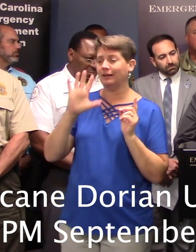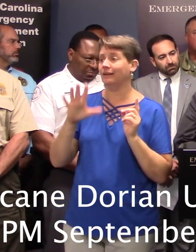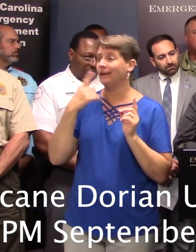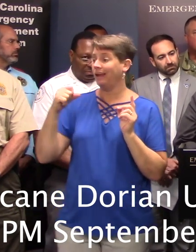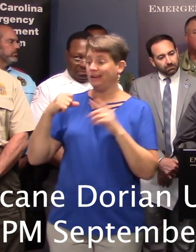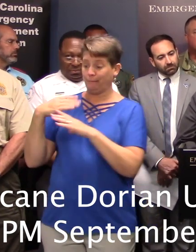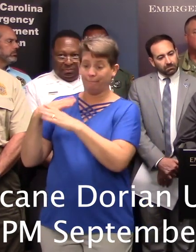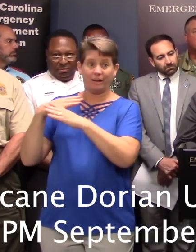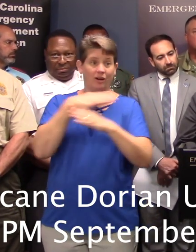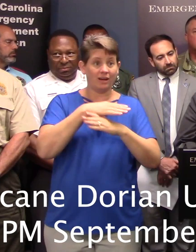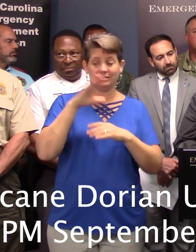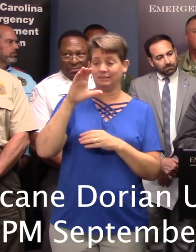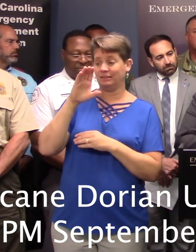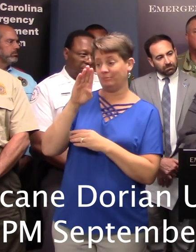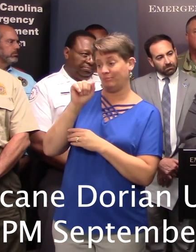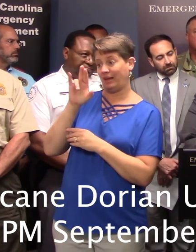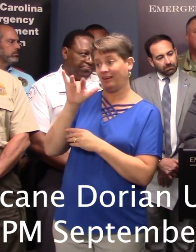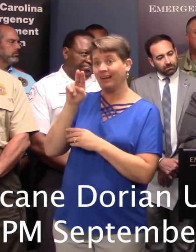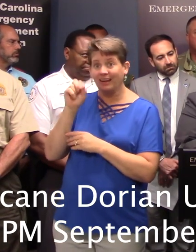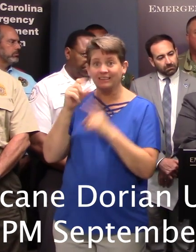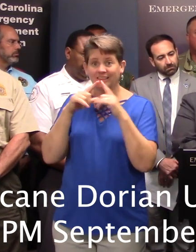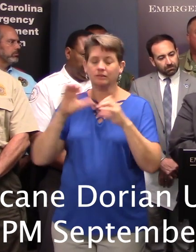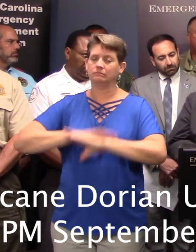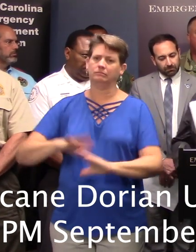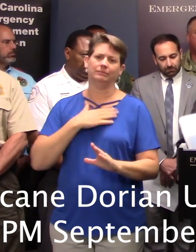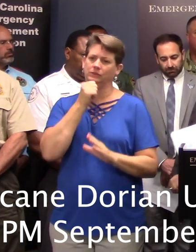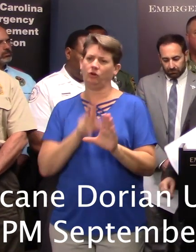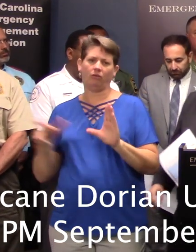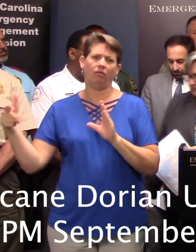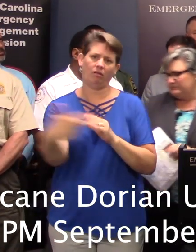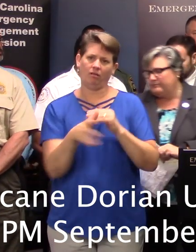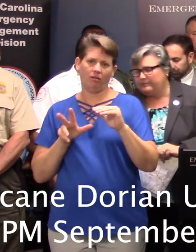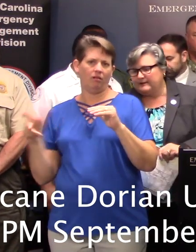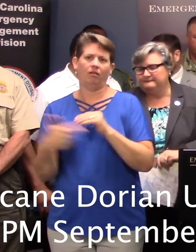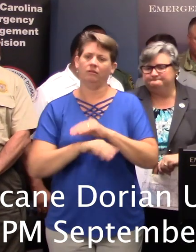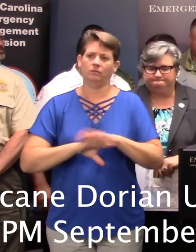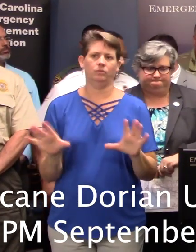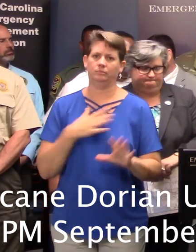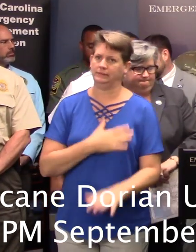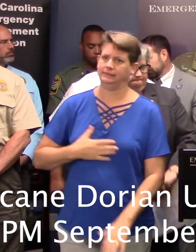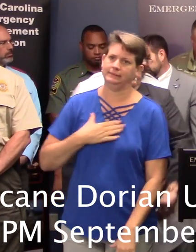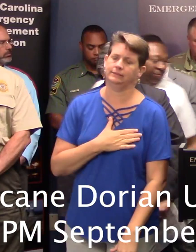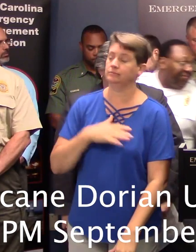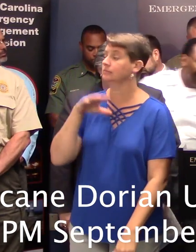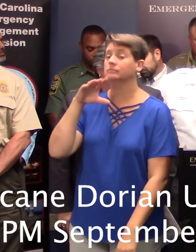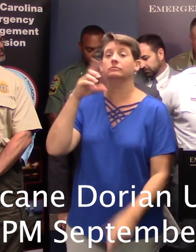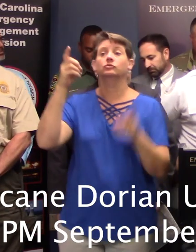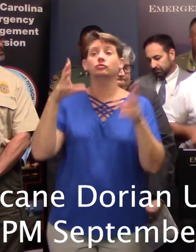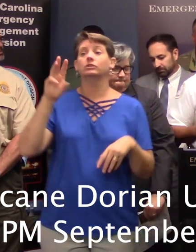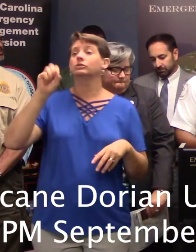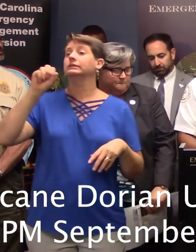barricades, especially in this particular region. Thank you, Governor. Thank you. Director Smith. Department of Public Safety.